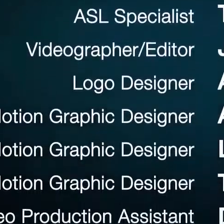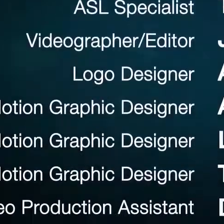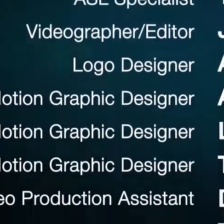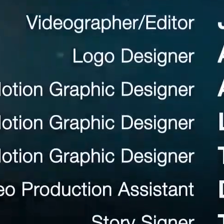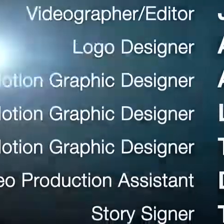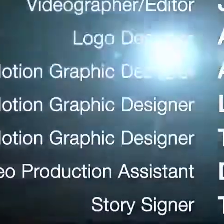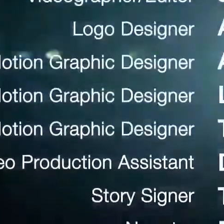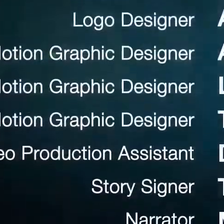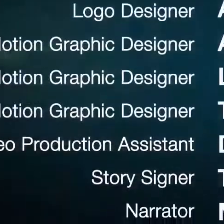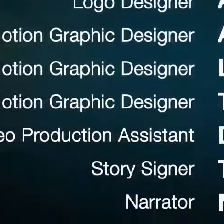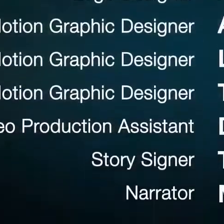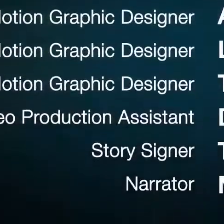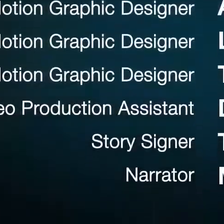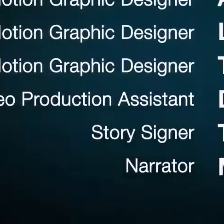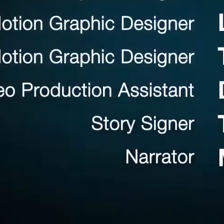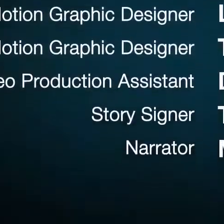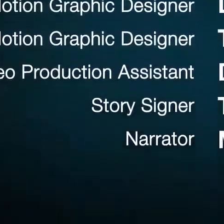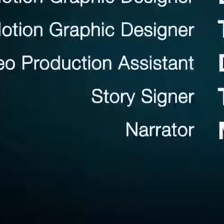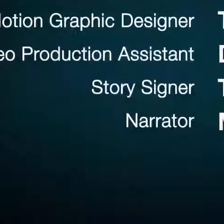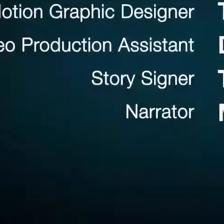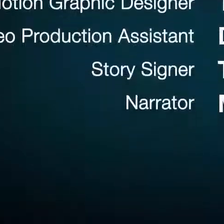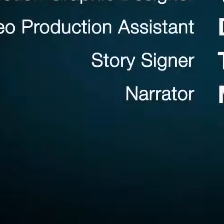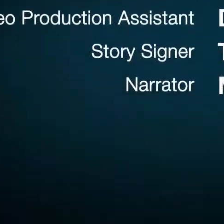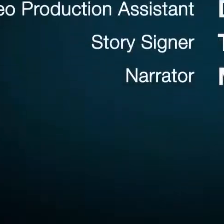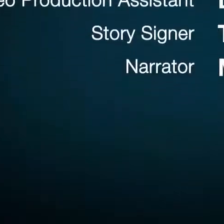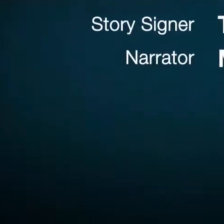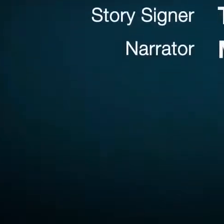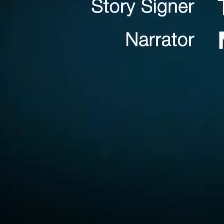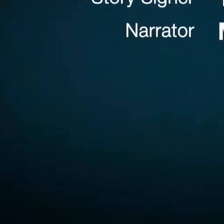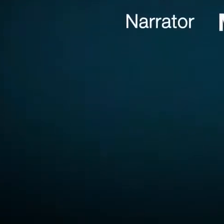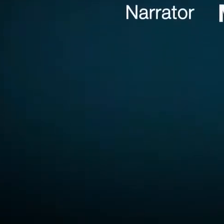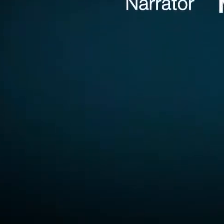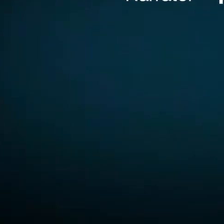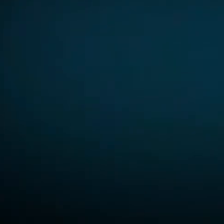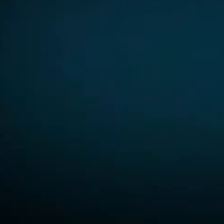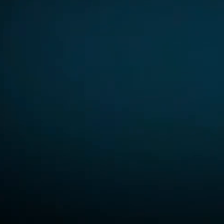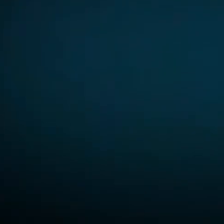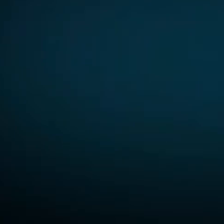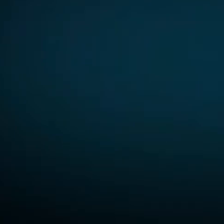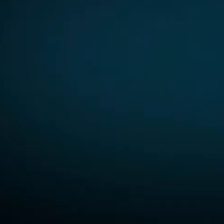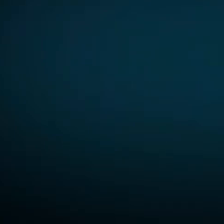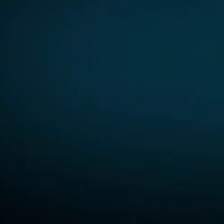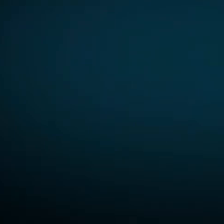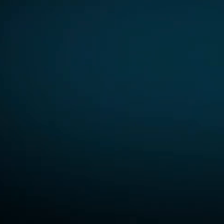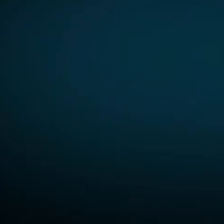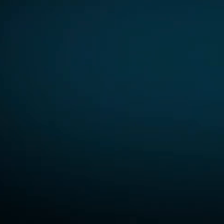She was a thing to Not even true to She hasn't doesn't idea. But if She